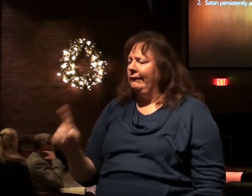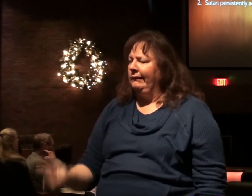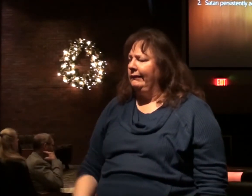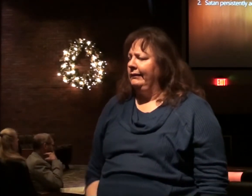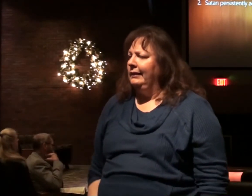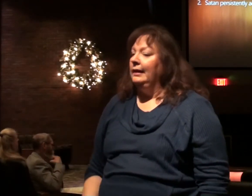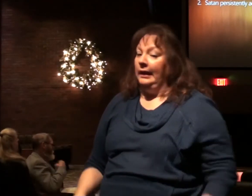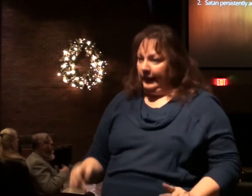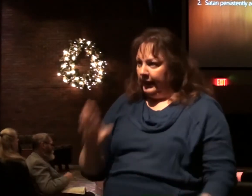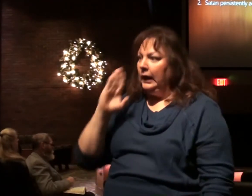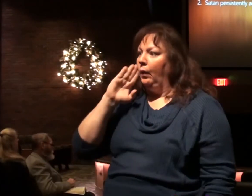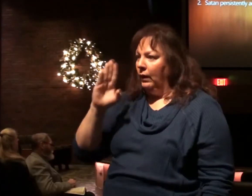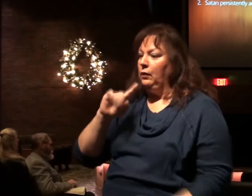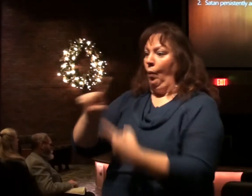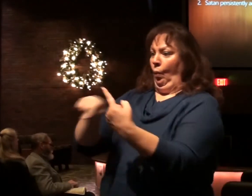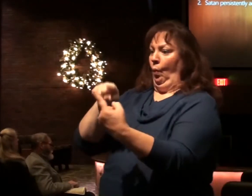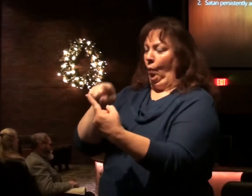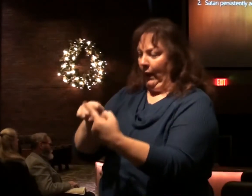He will.